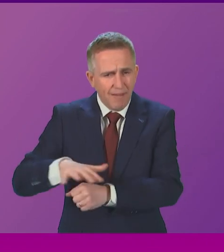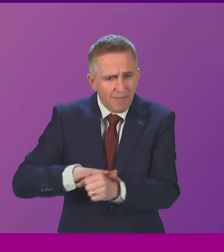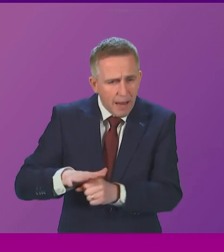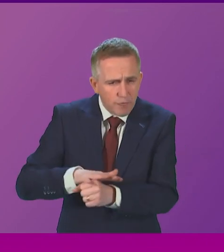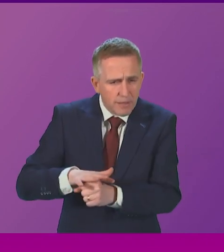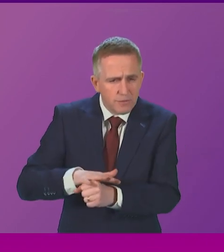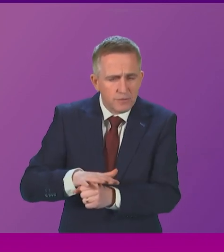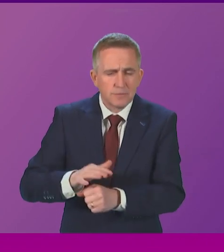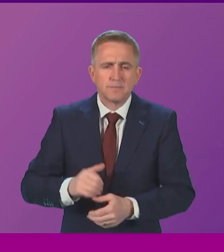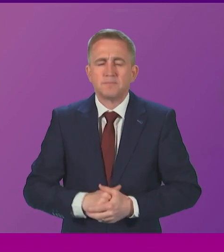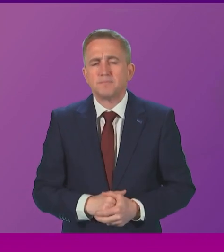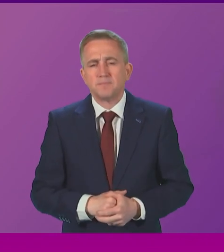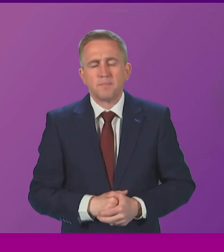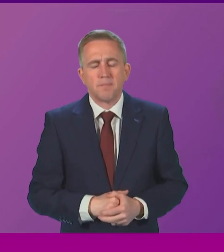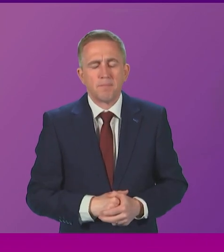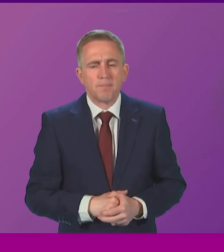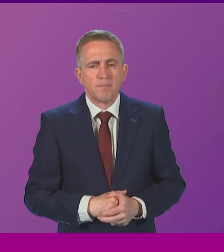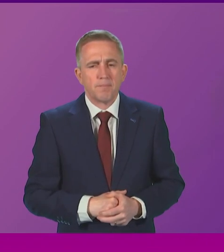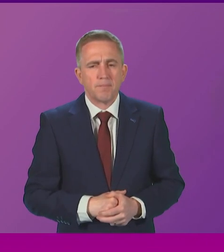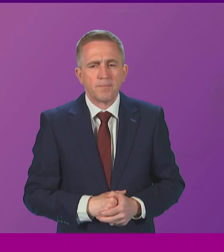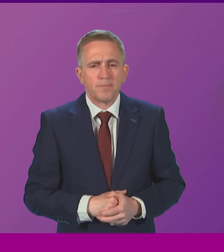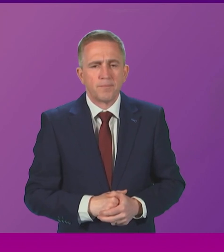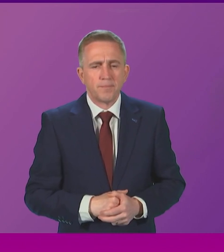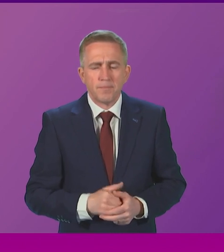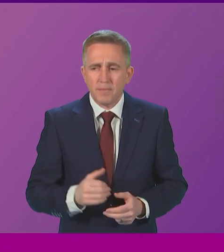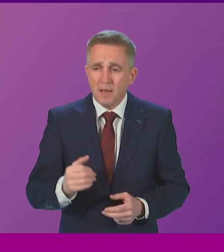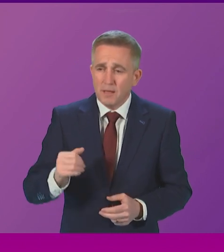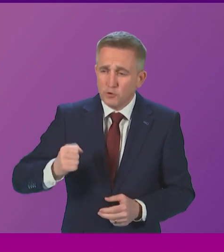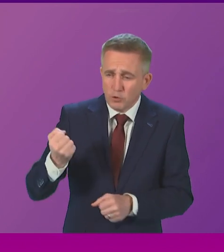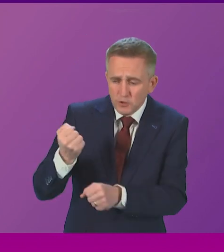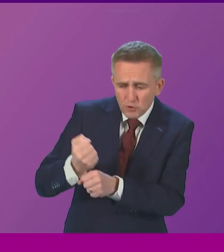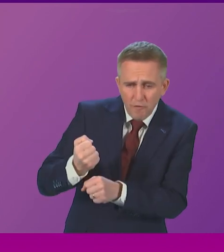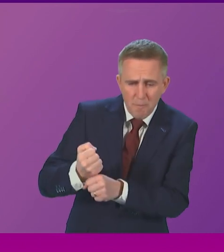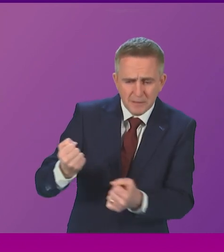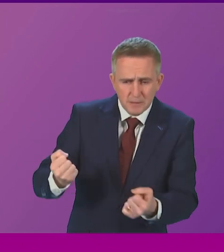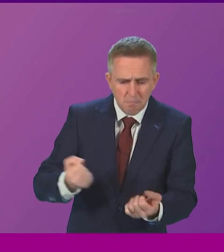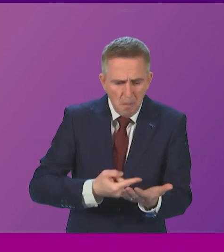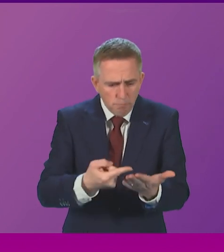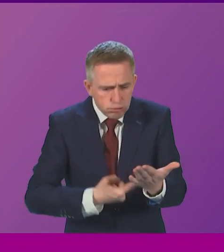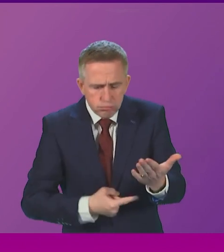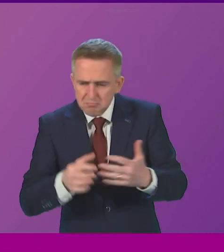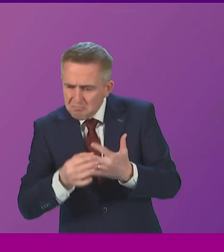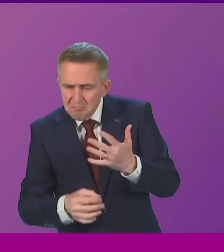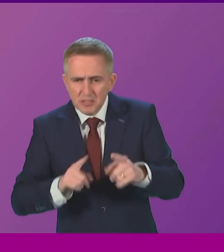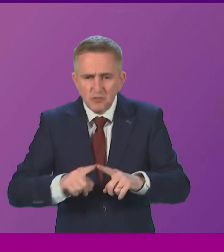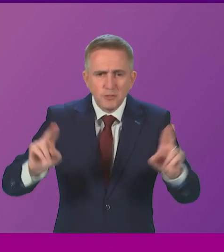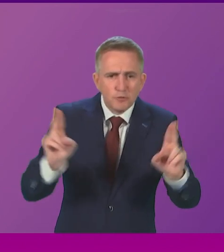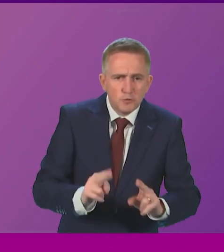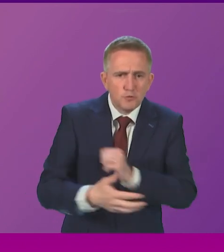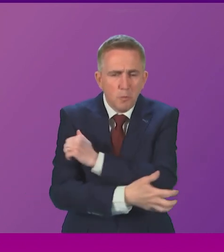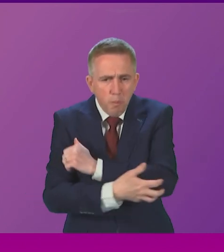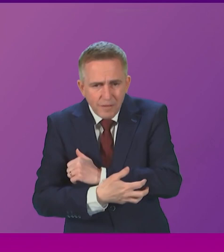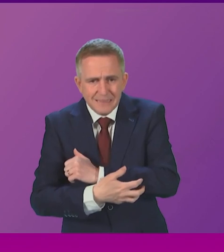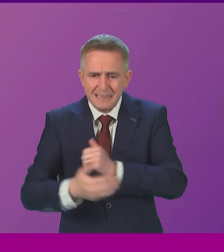Minister. Marie Todd. We are using all of the powers and resources available to us to tackle poverty, reduce inequality,